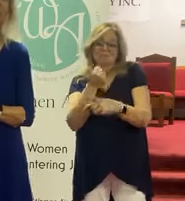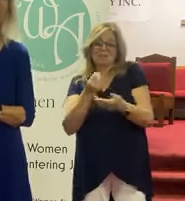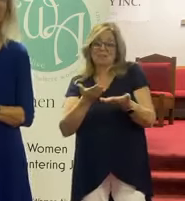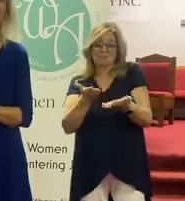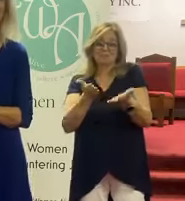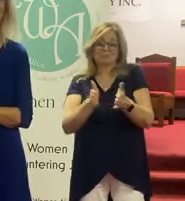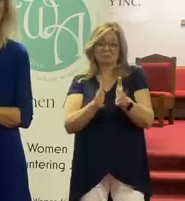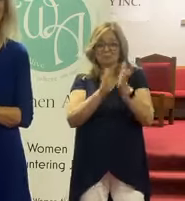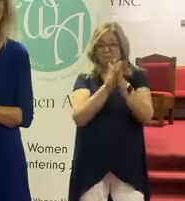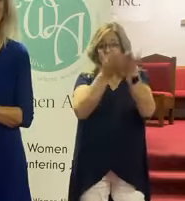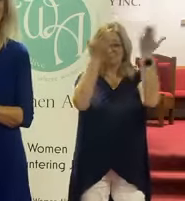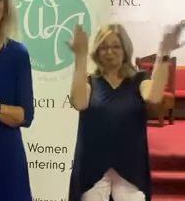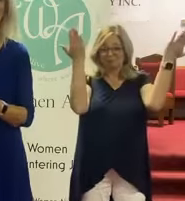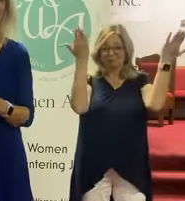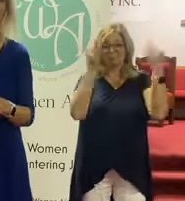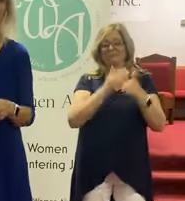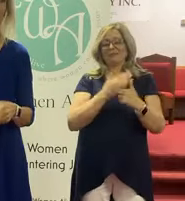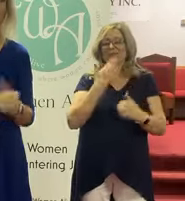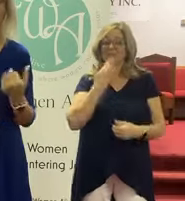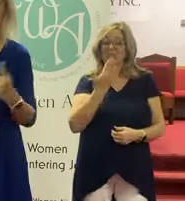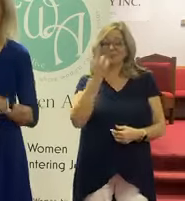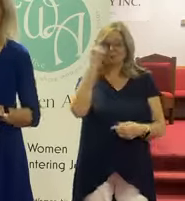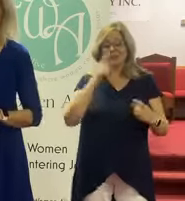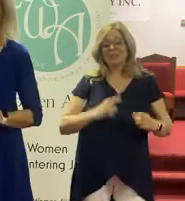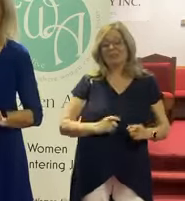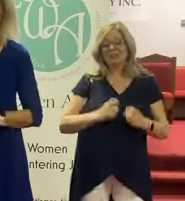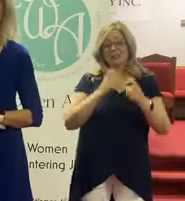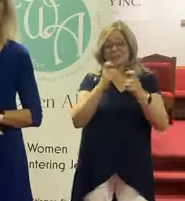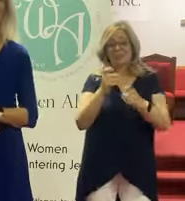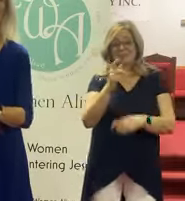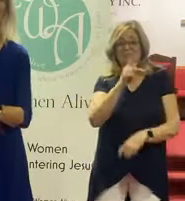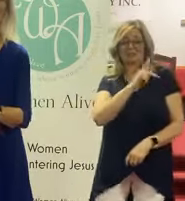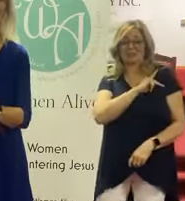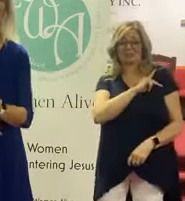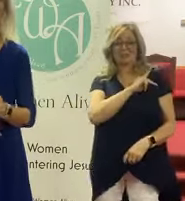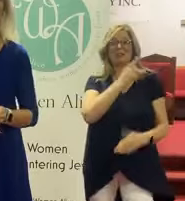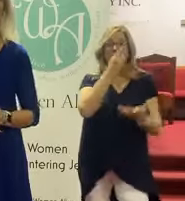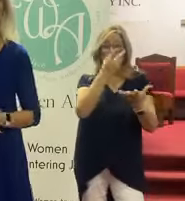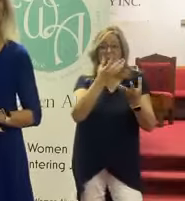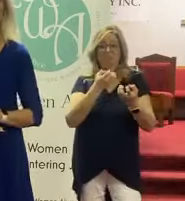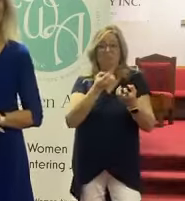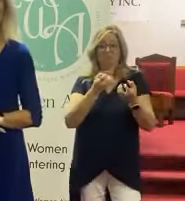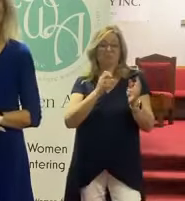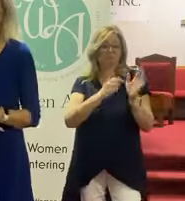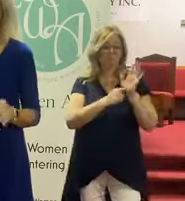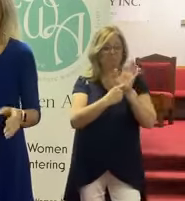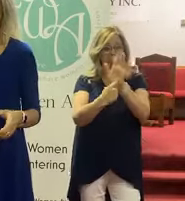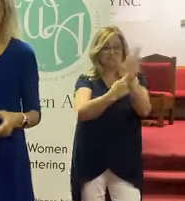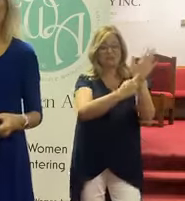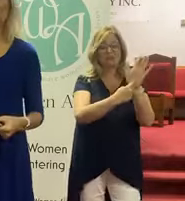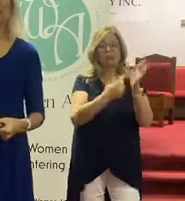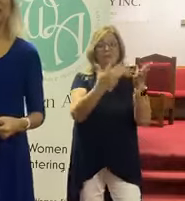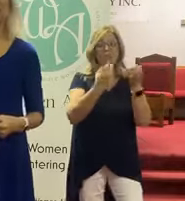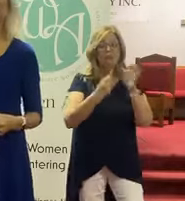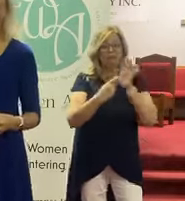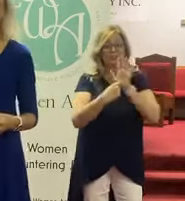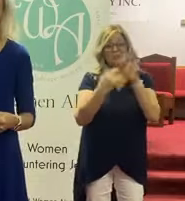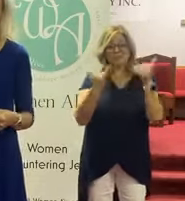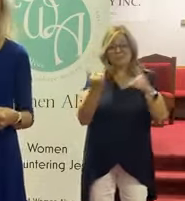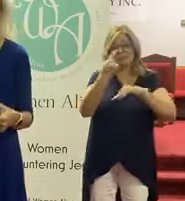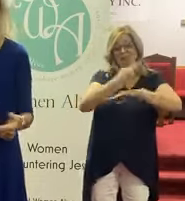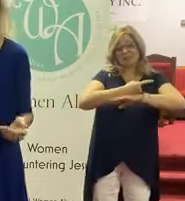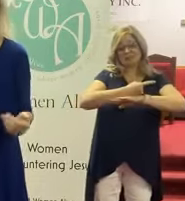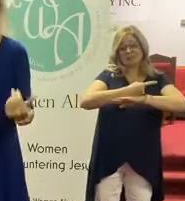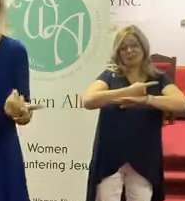way of praising Him. So I'm so thankful for the gift that Karen is willing to share with all of us. So I want to share today